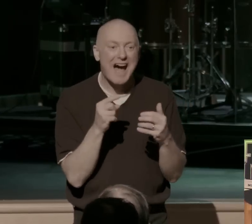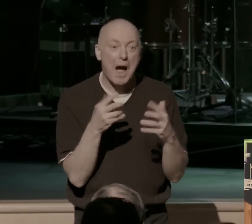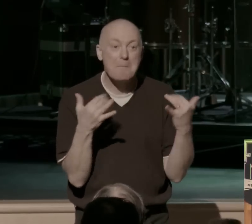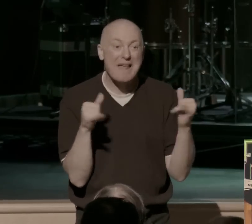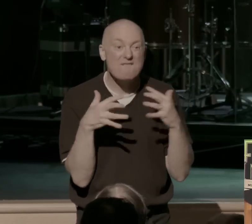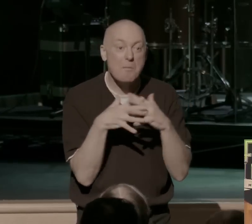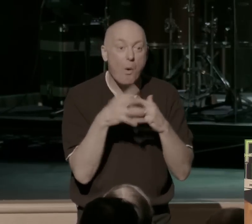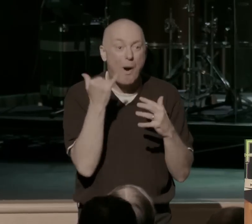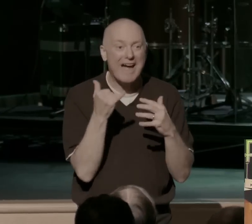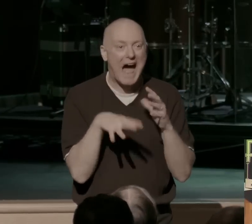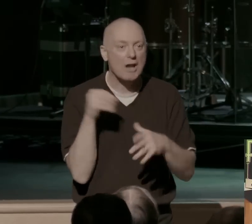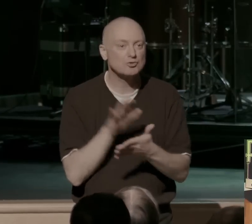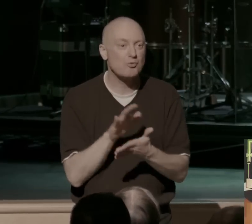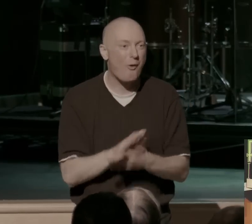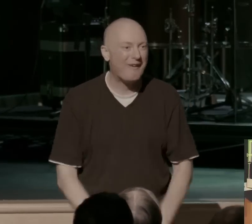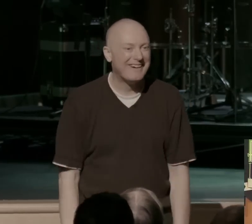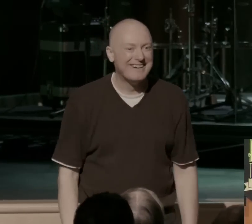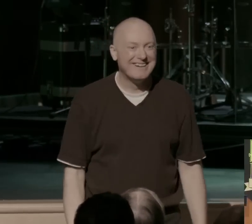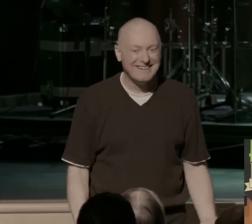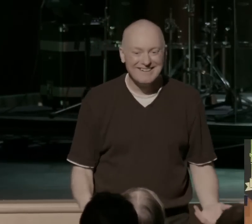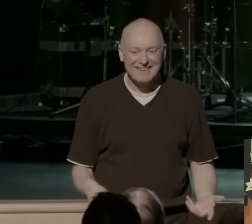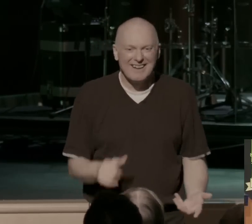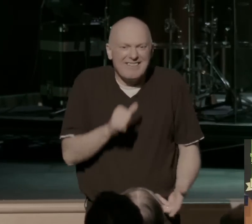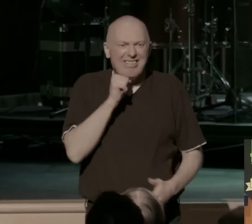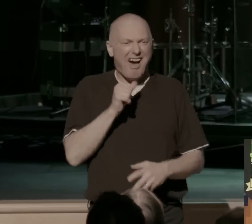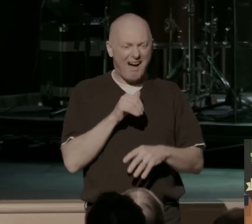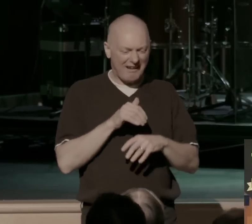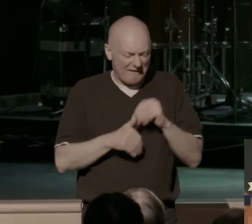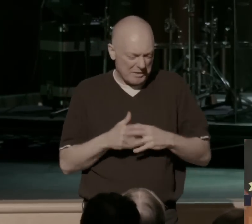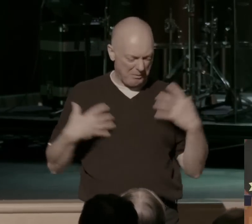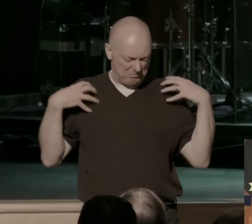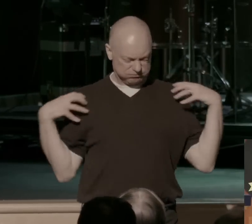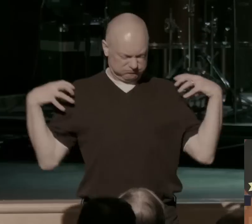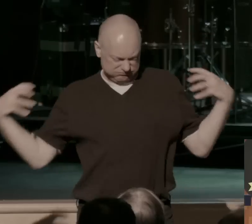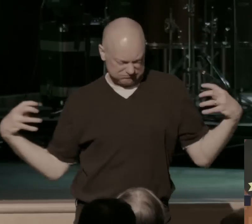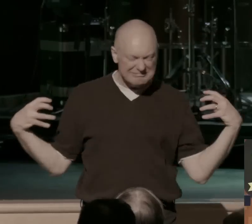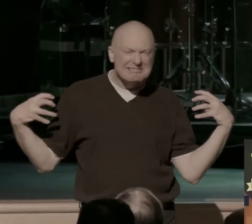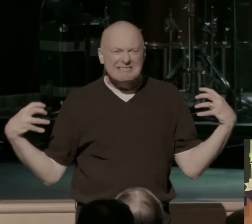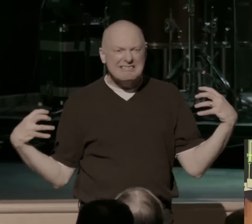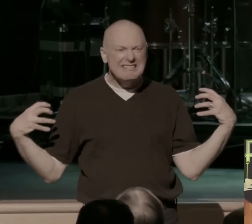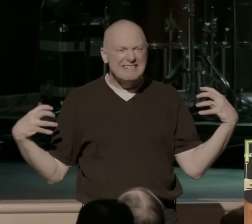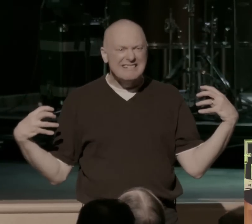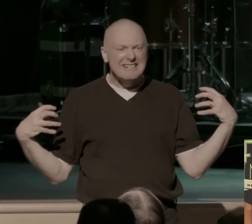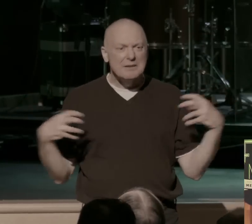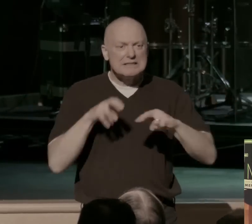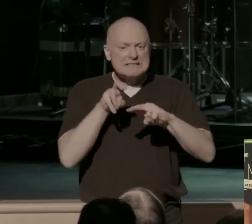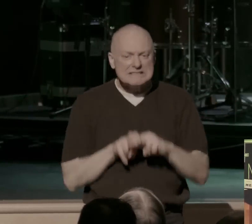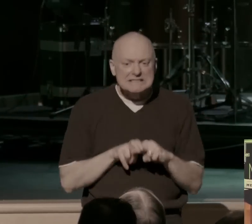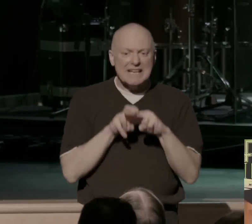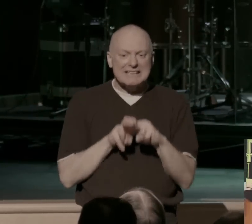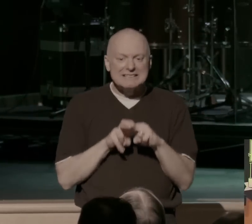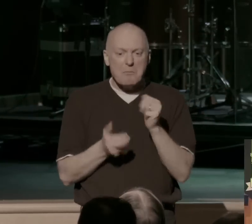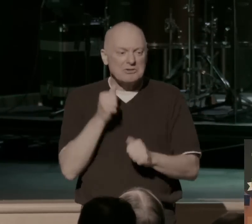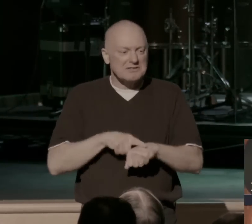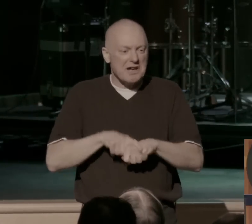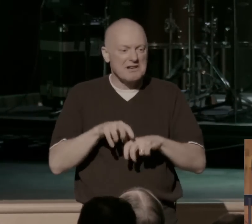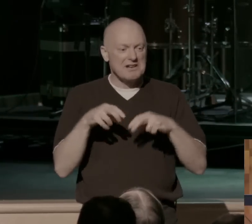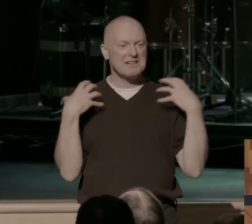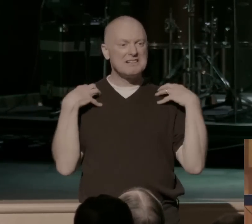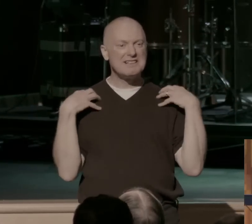school. I remember thinking, man, this equipment, it's so uncomfortable. I'm sure it's useful on the field, but on the bench, it just totally chafes, and